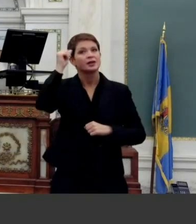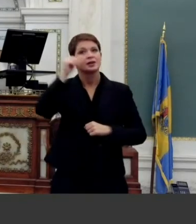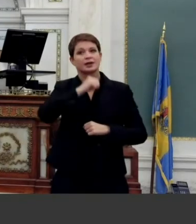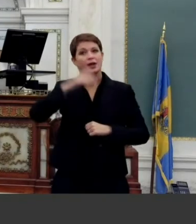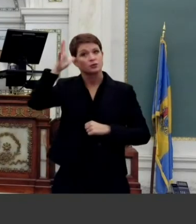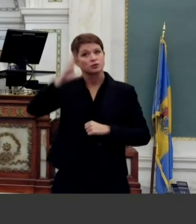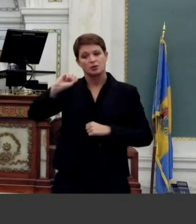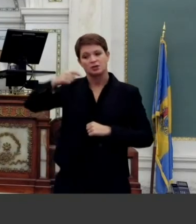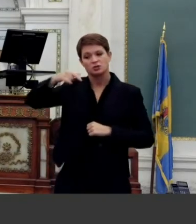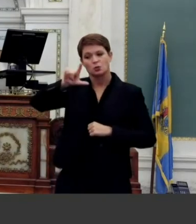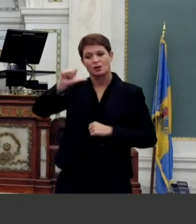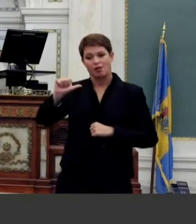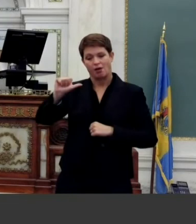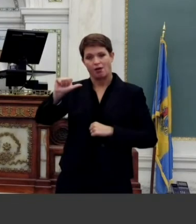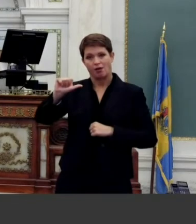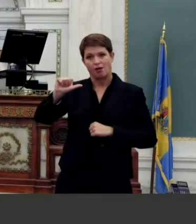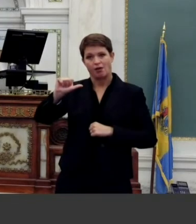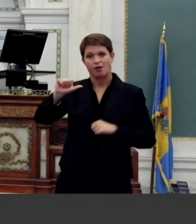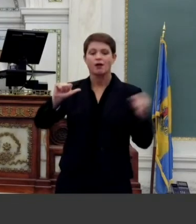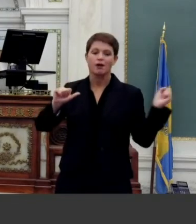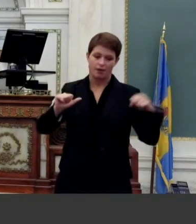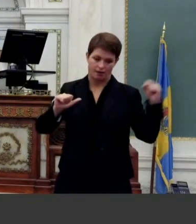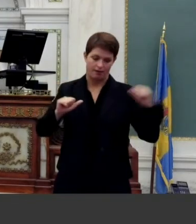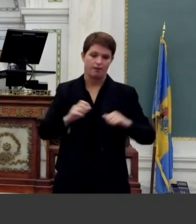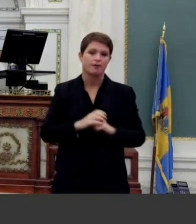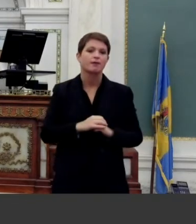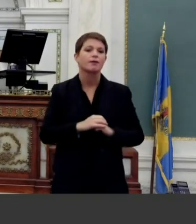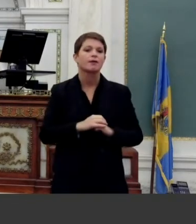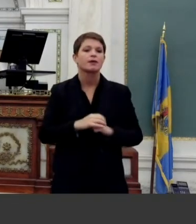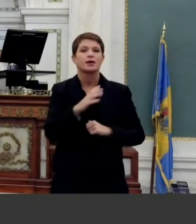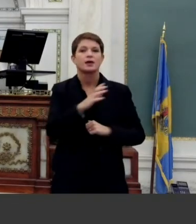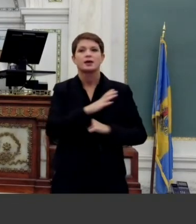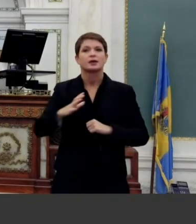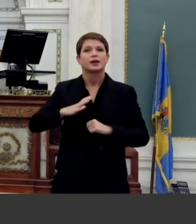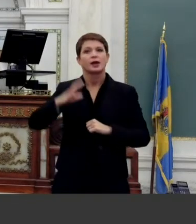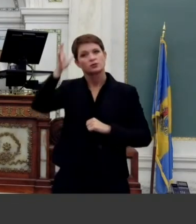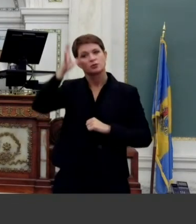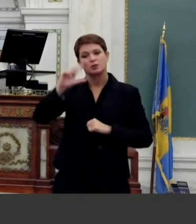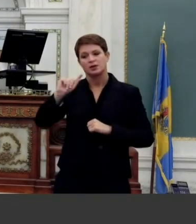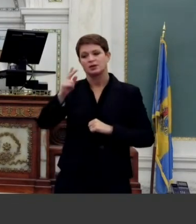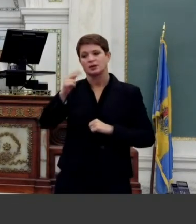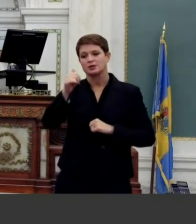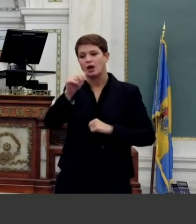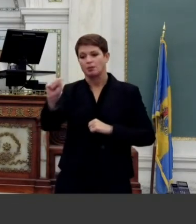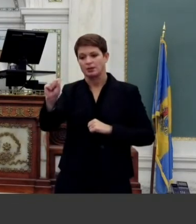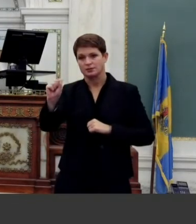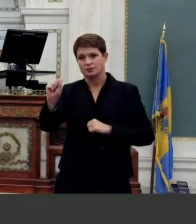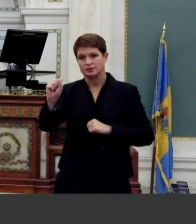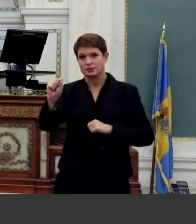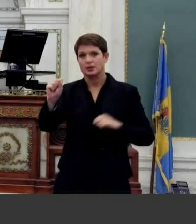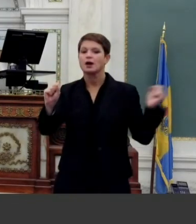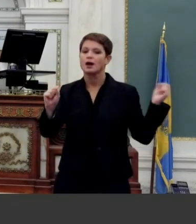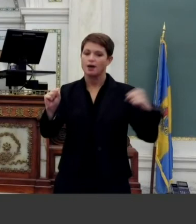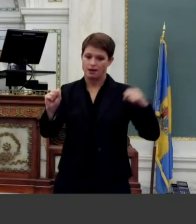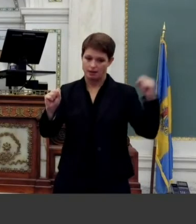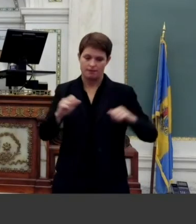aye councilman president thomas aye